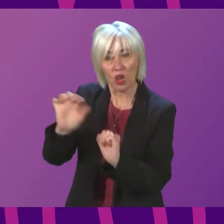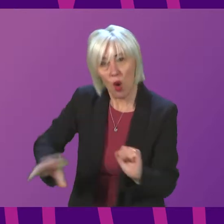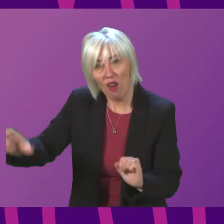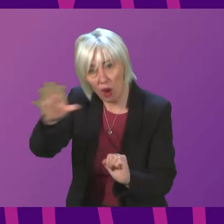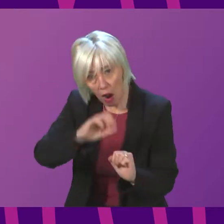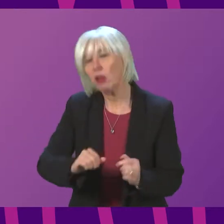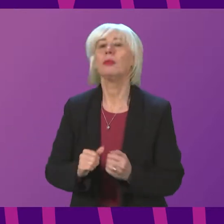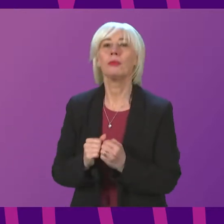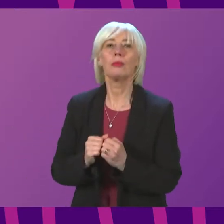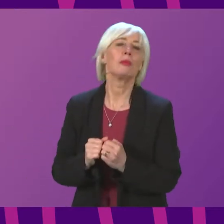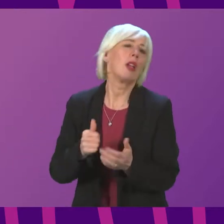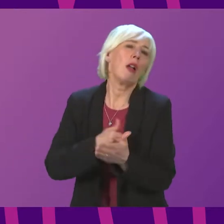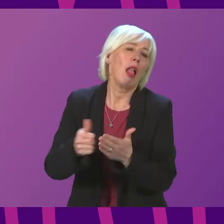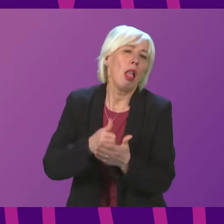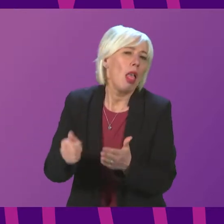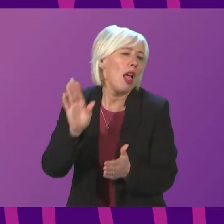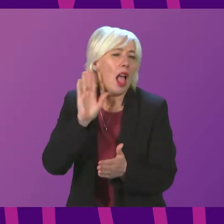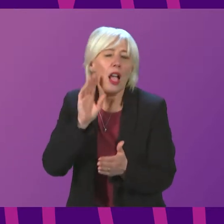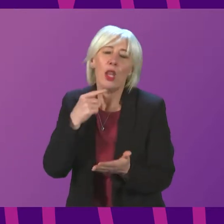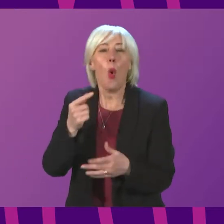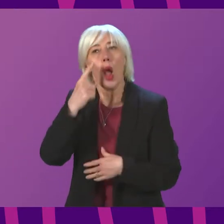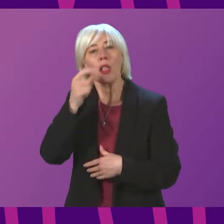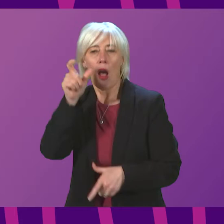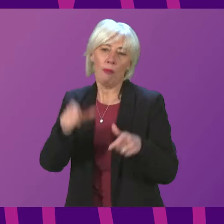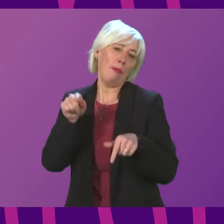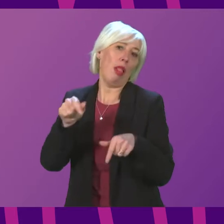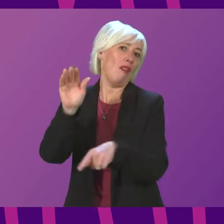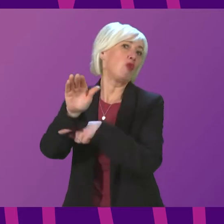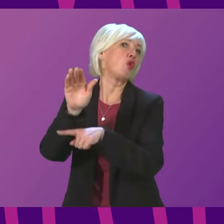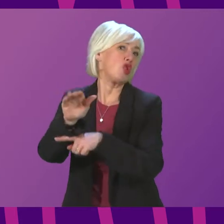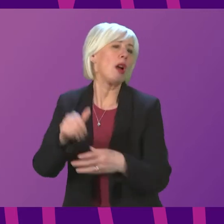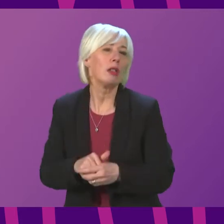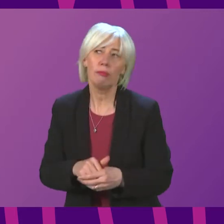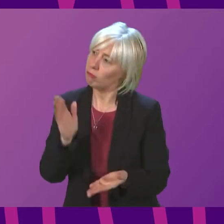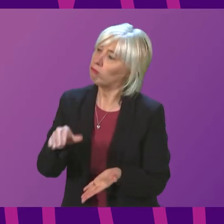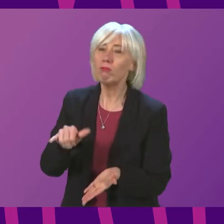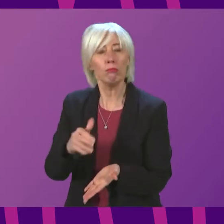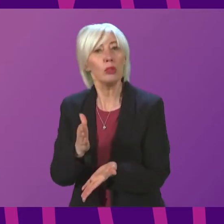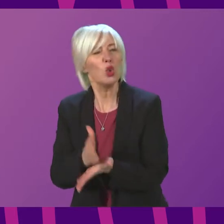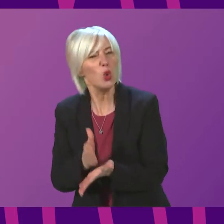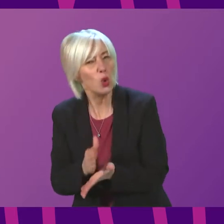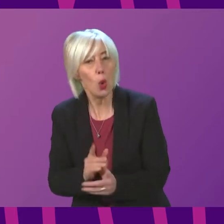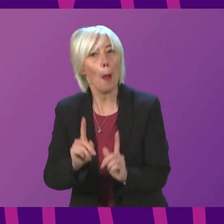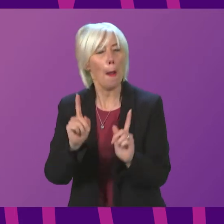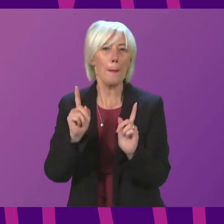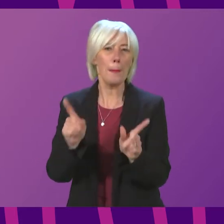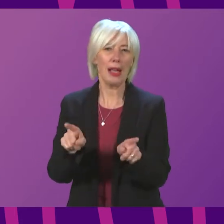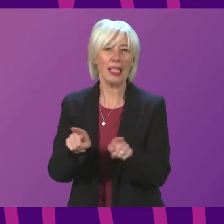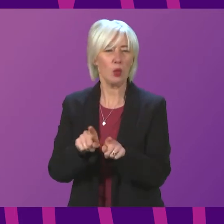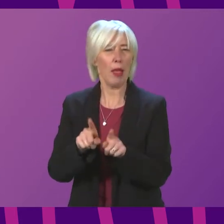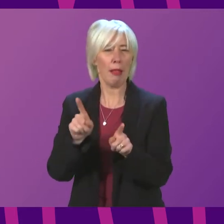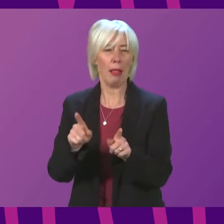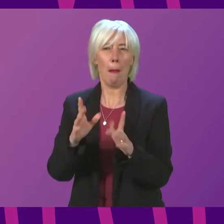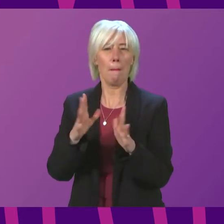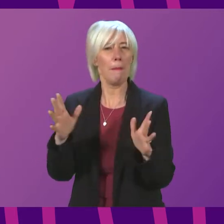We often hear you say that young people are the future, and that is true to an extent, but it also misses a bigger point.